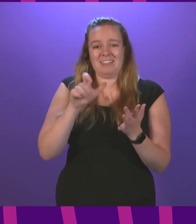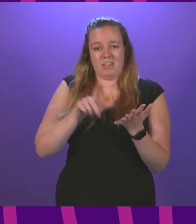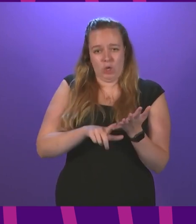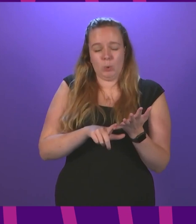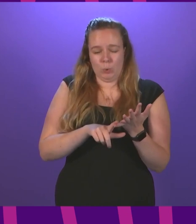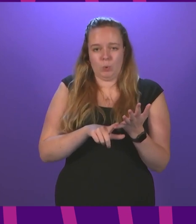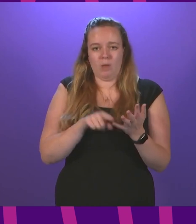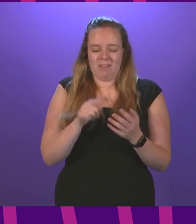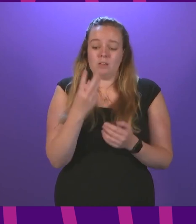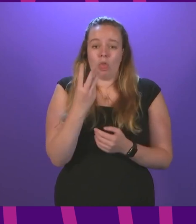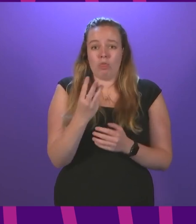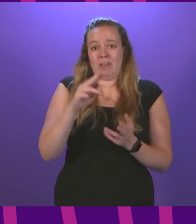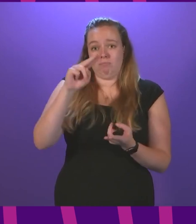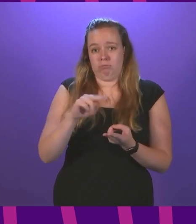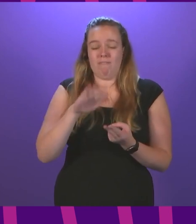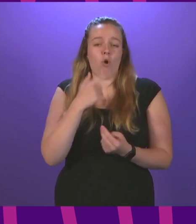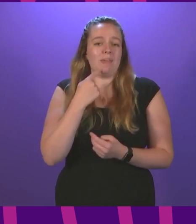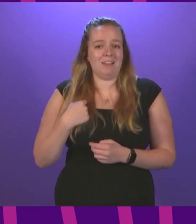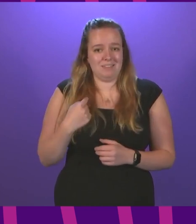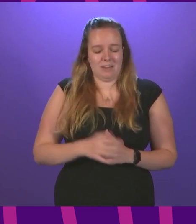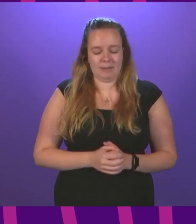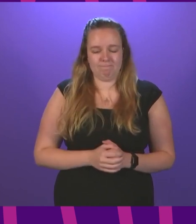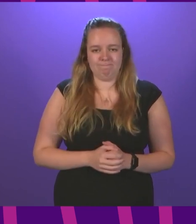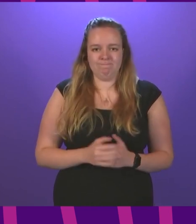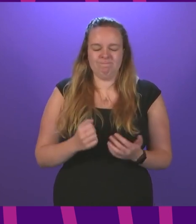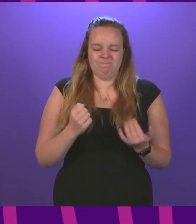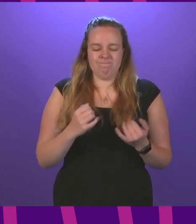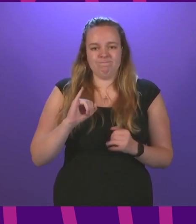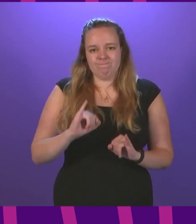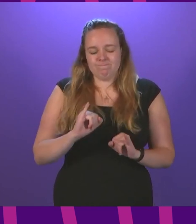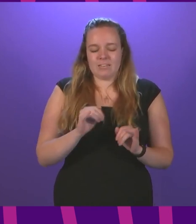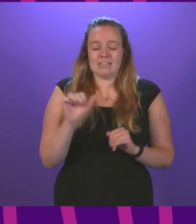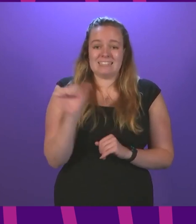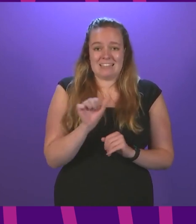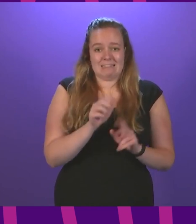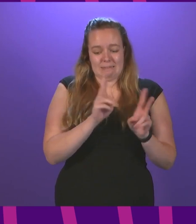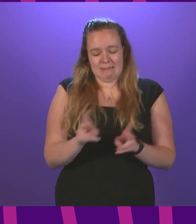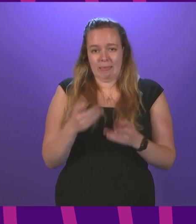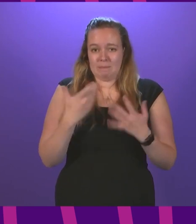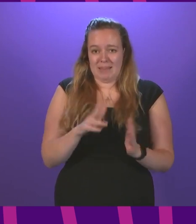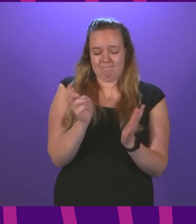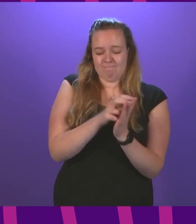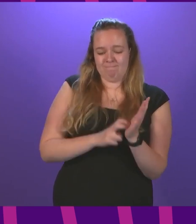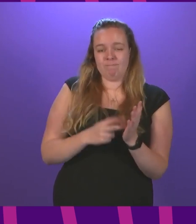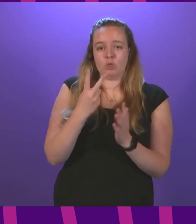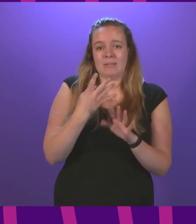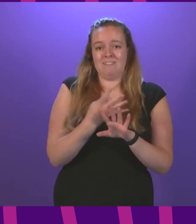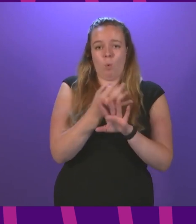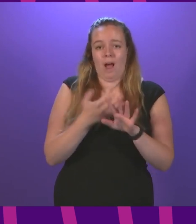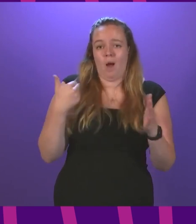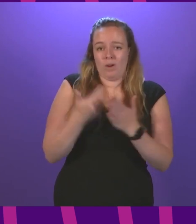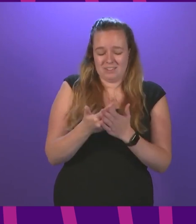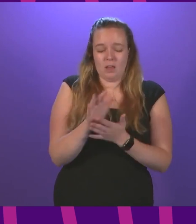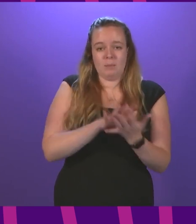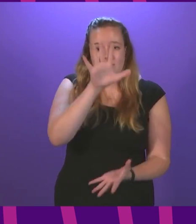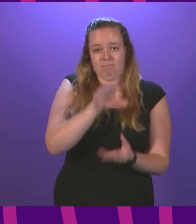which is three fewer than yesterday. Sadly, a further 16 deaths have been reported over the past 24 hours, and that takes